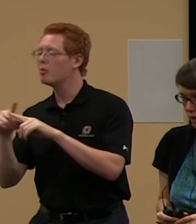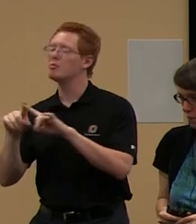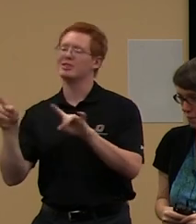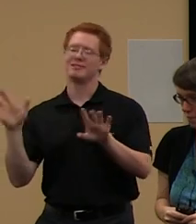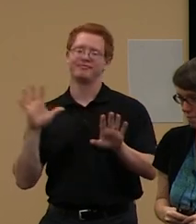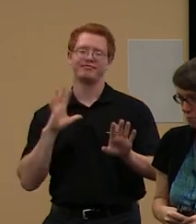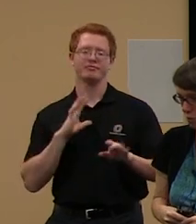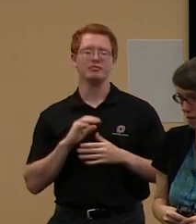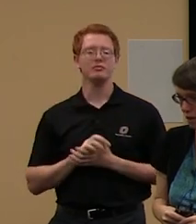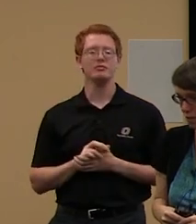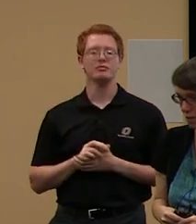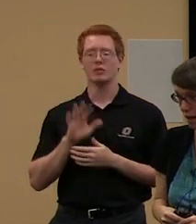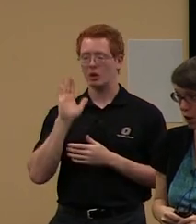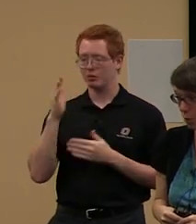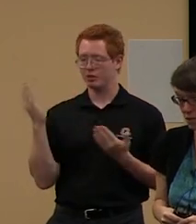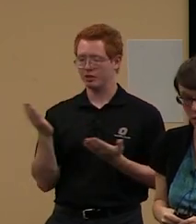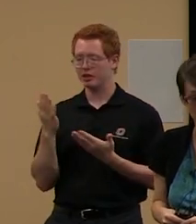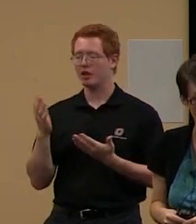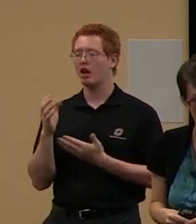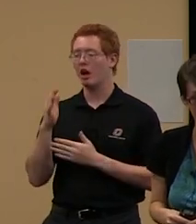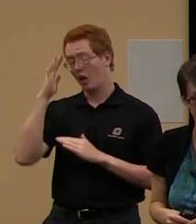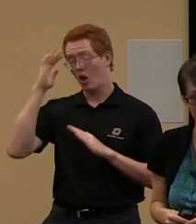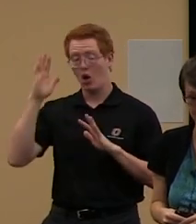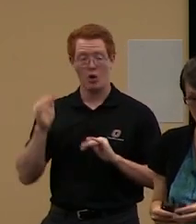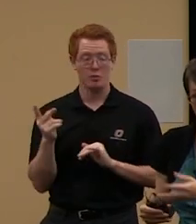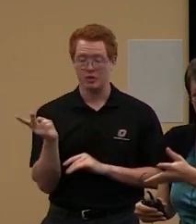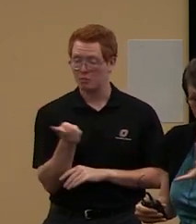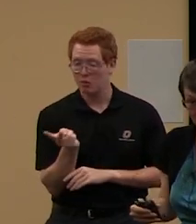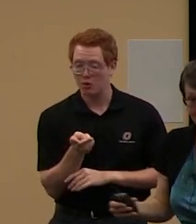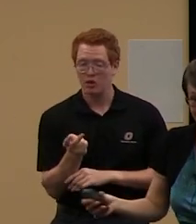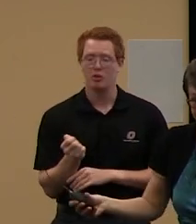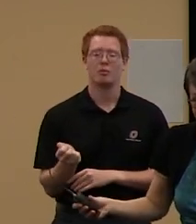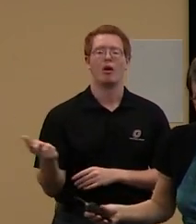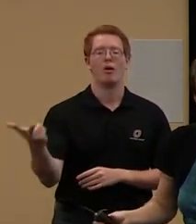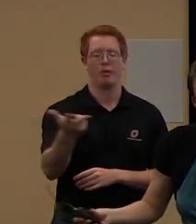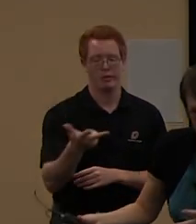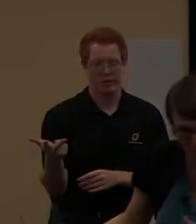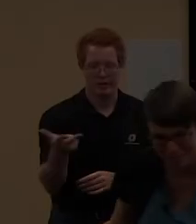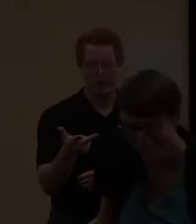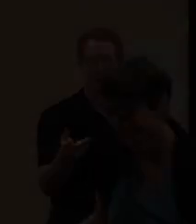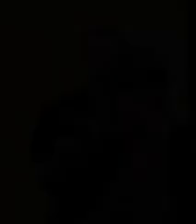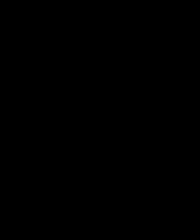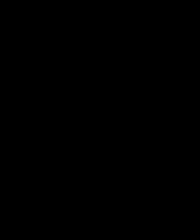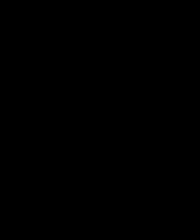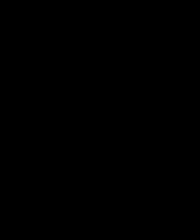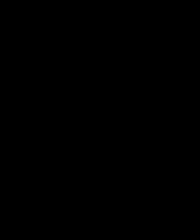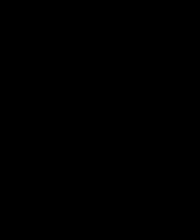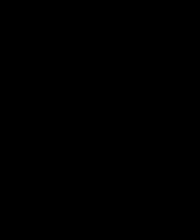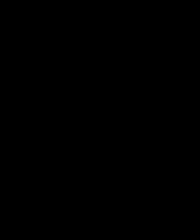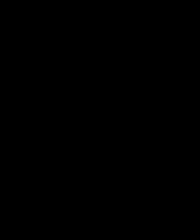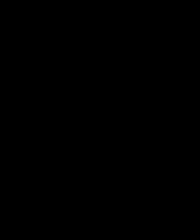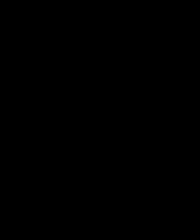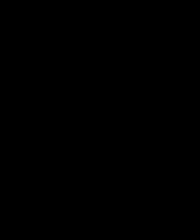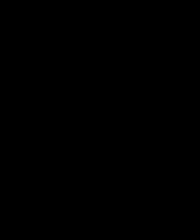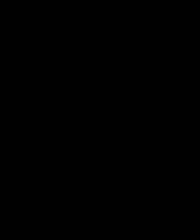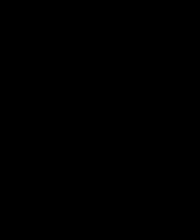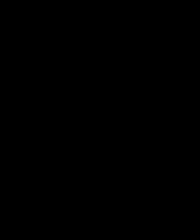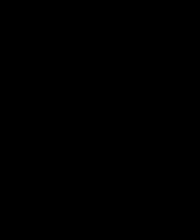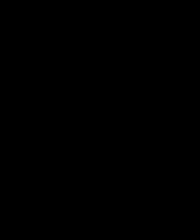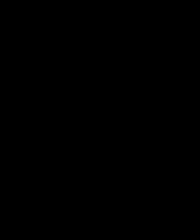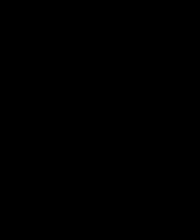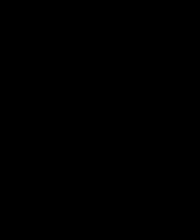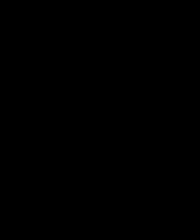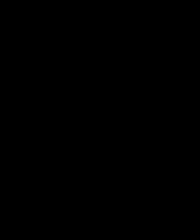but yeah, we'll be here. And I hope to see you both. All. You too. I hope to see you all around the library.